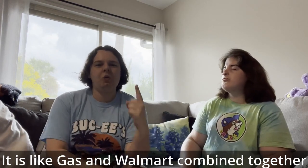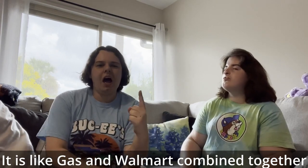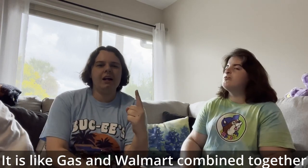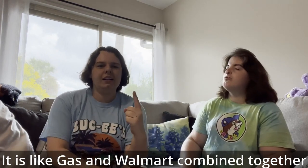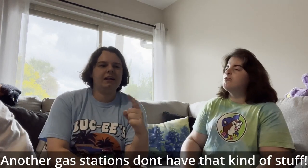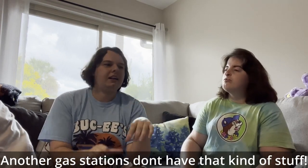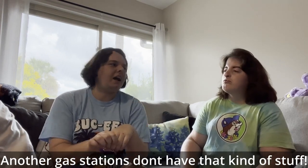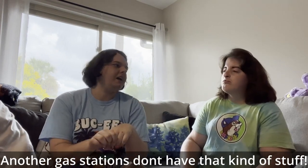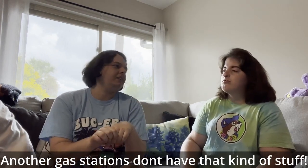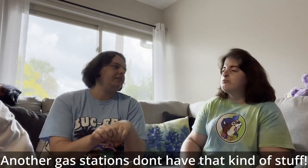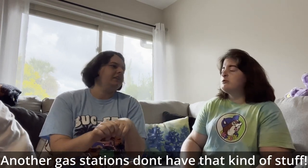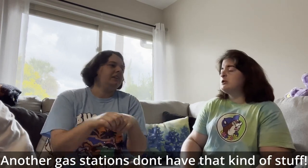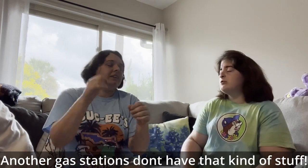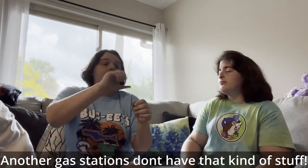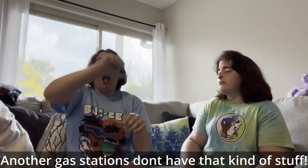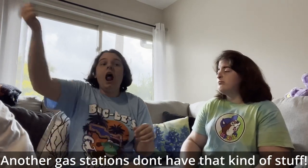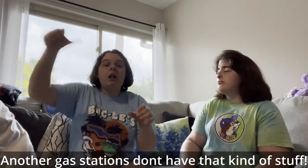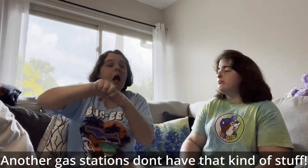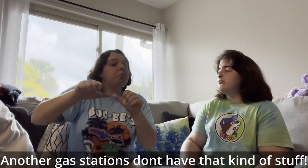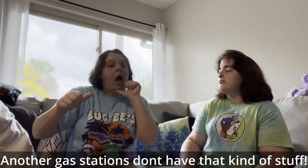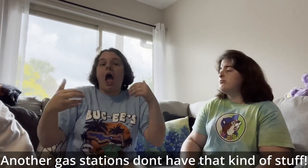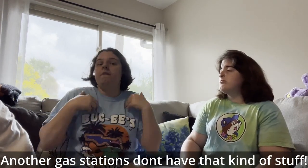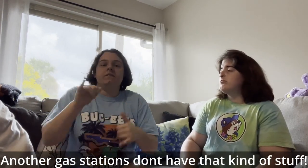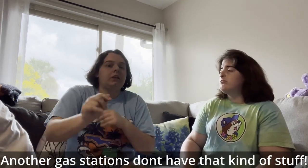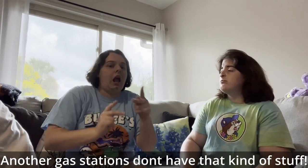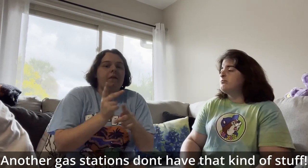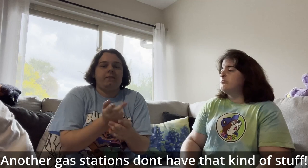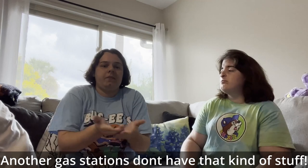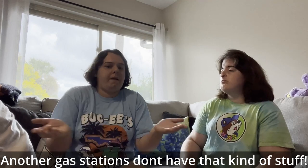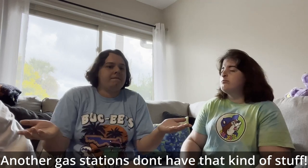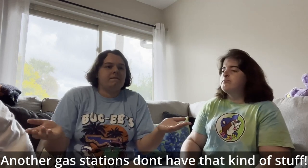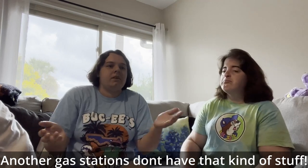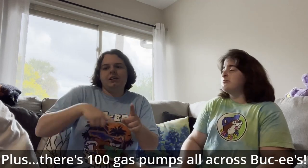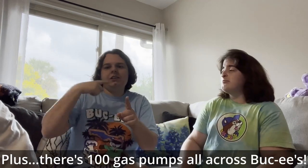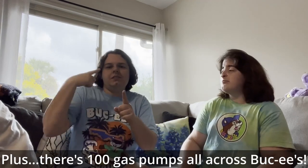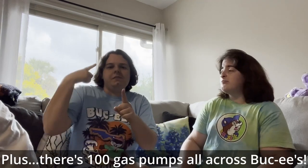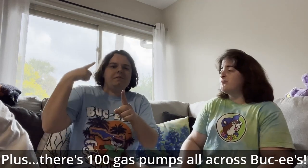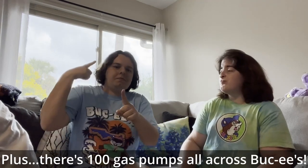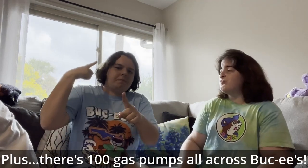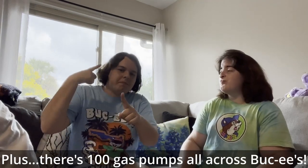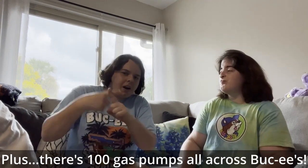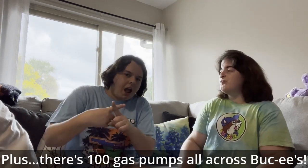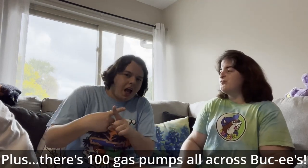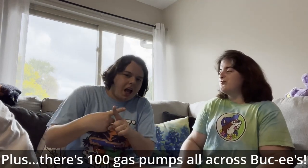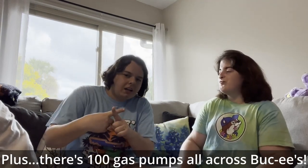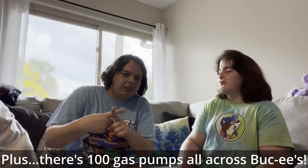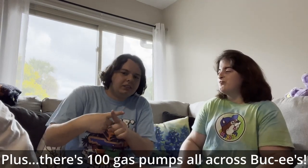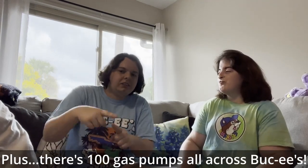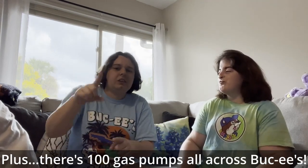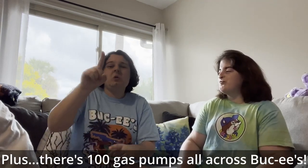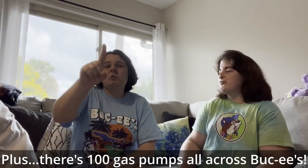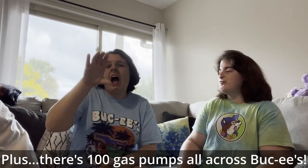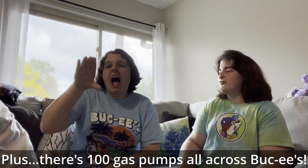fun, but I don't it's just anything. I don't